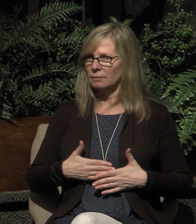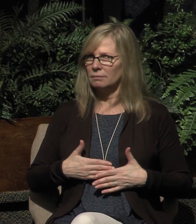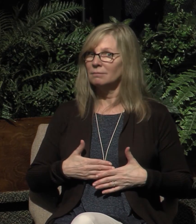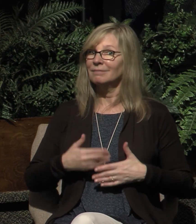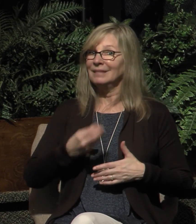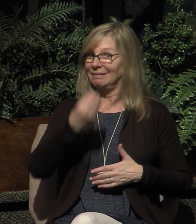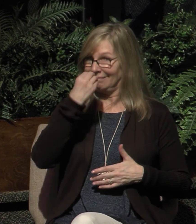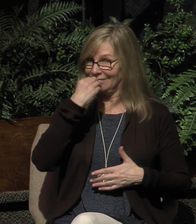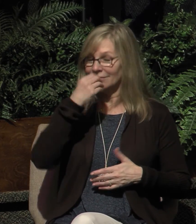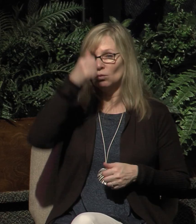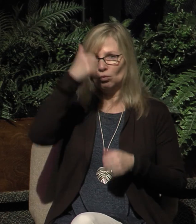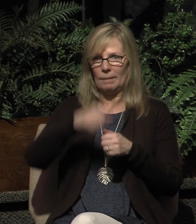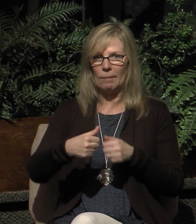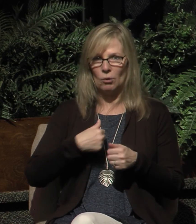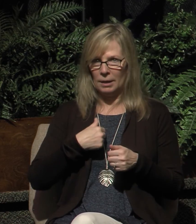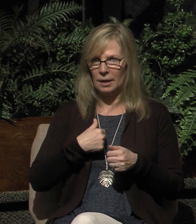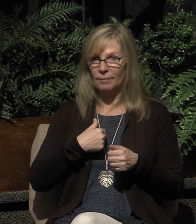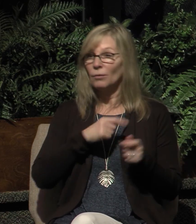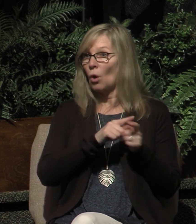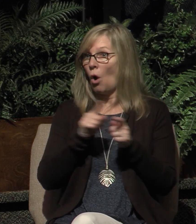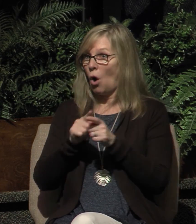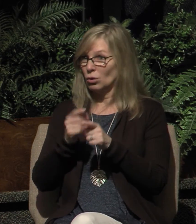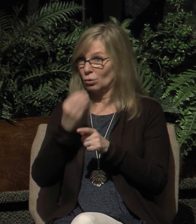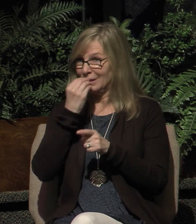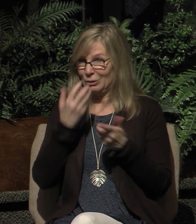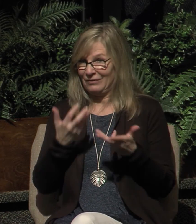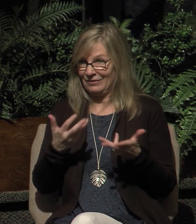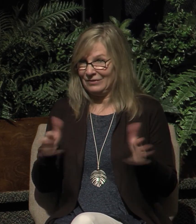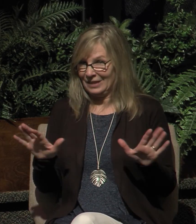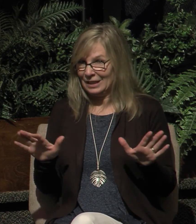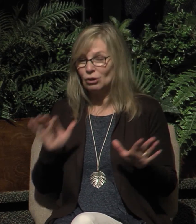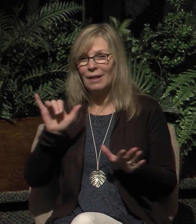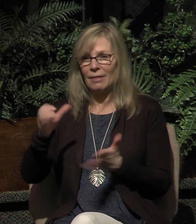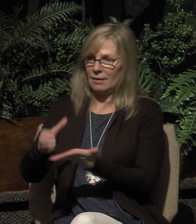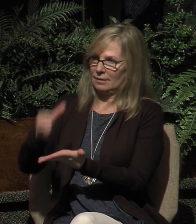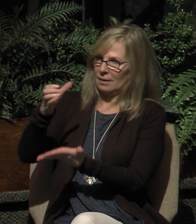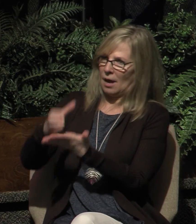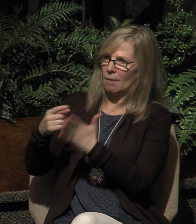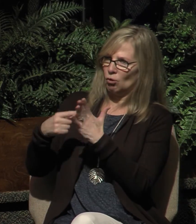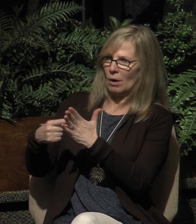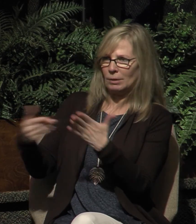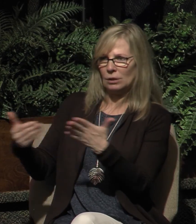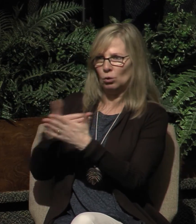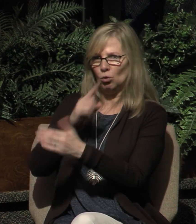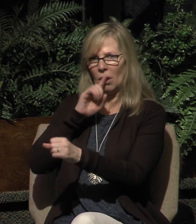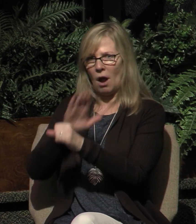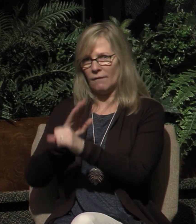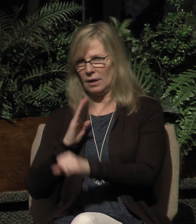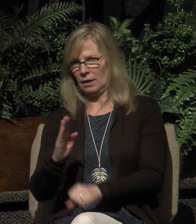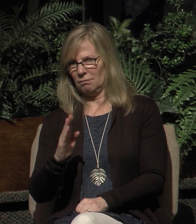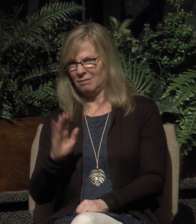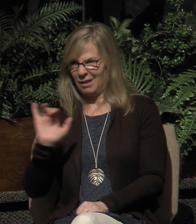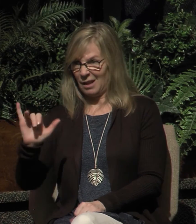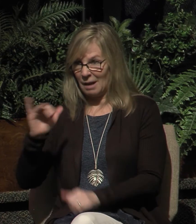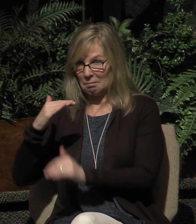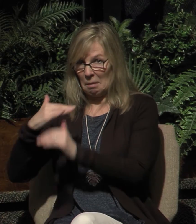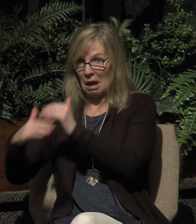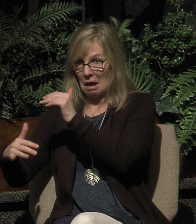in the same way he took the cup also after supper saying this cup is the new covenant in my blood do this as often as you drink it in